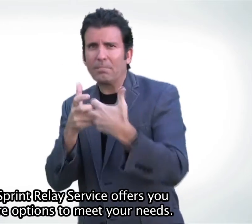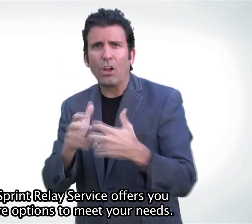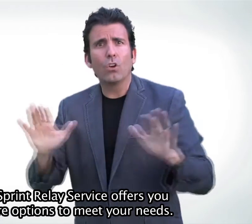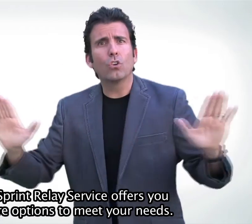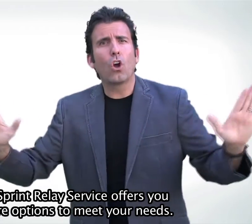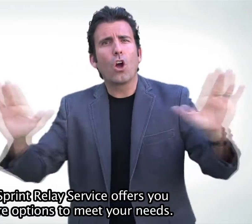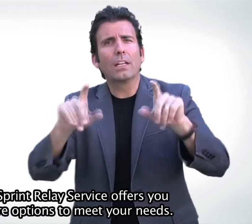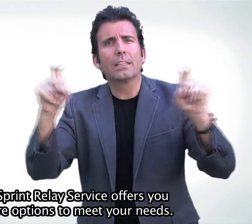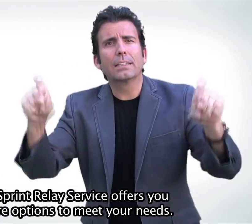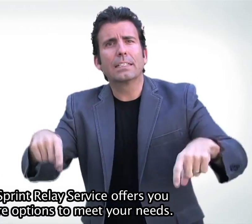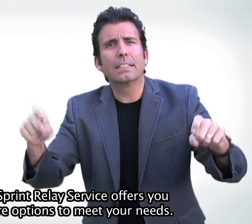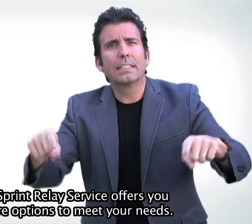your specific needs.